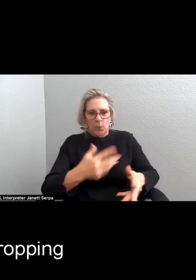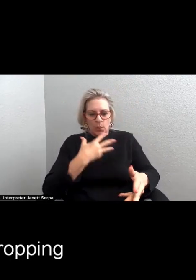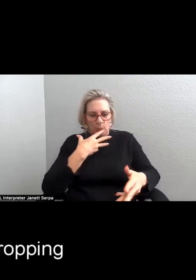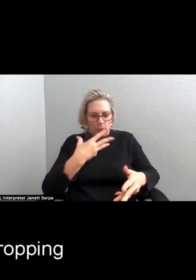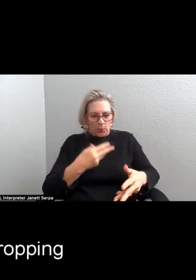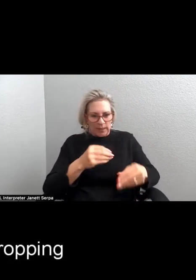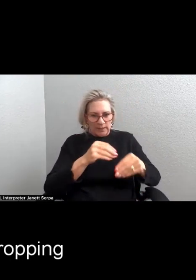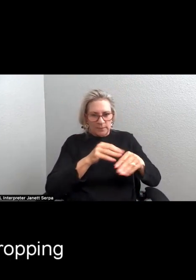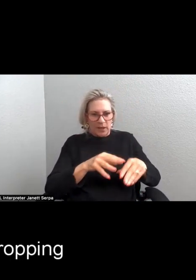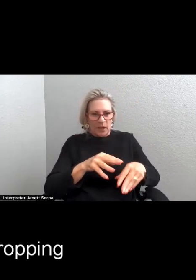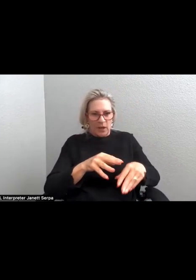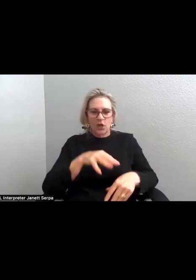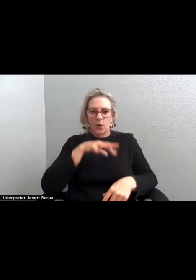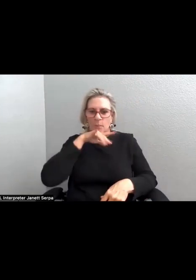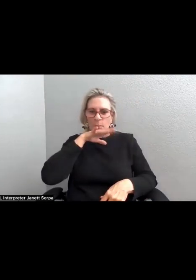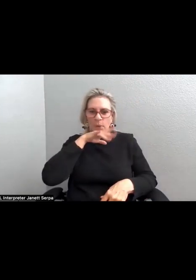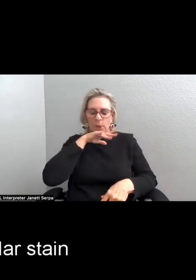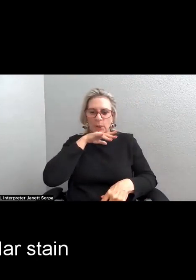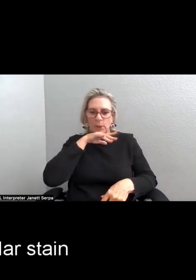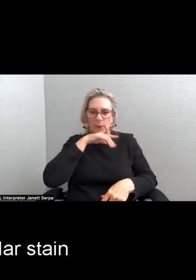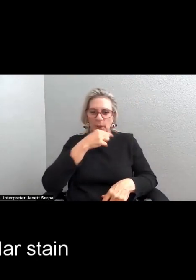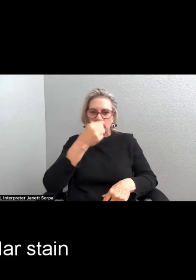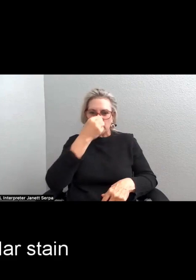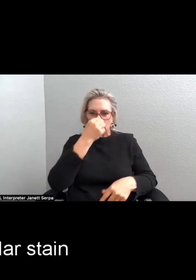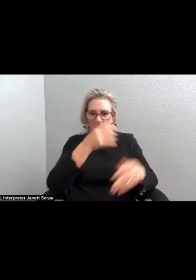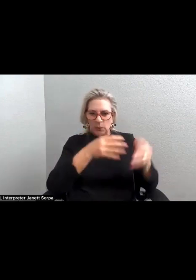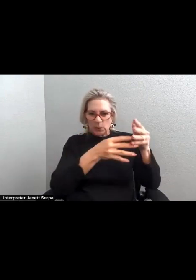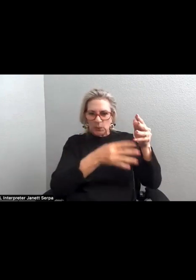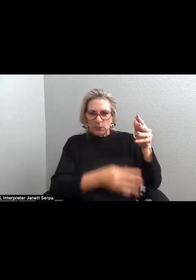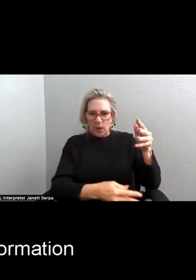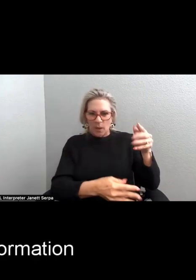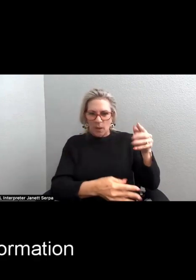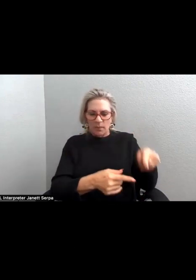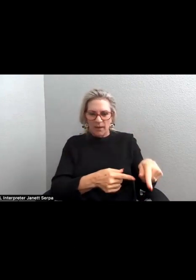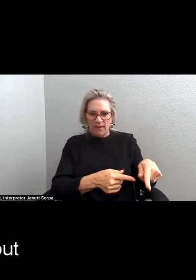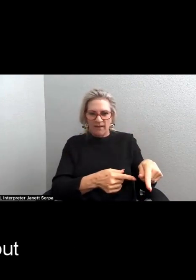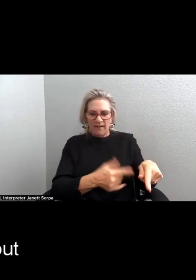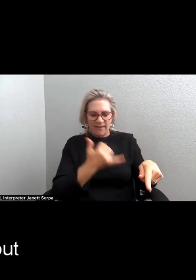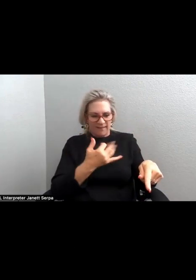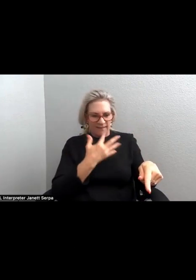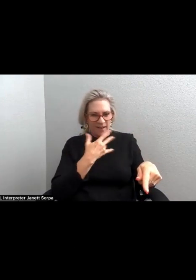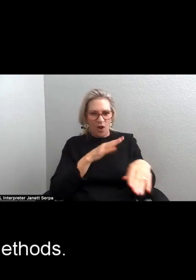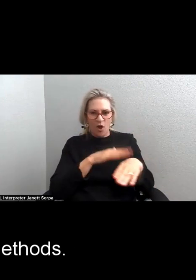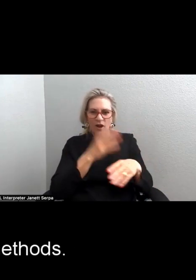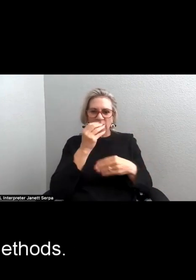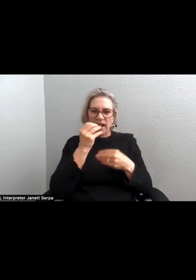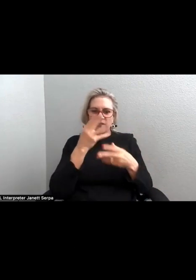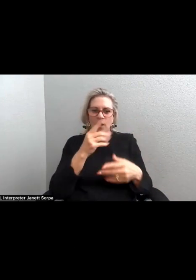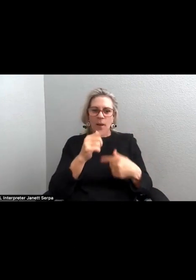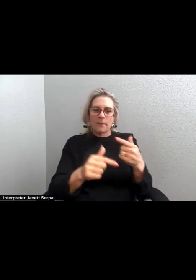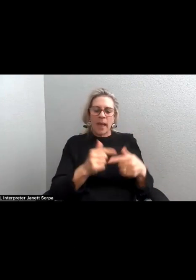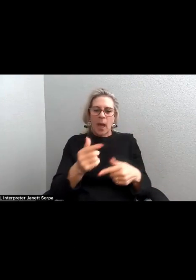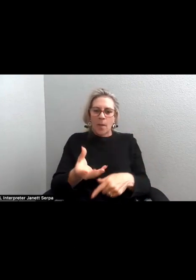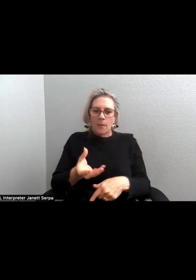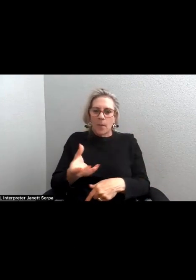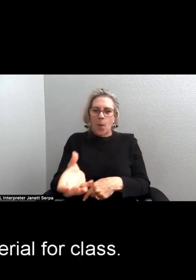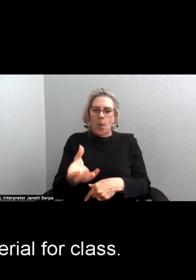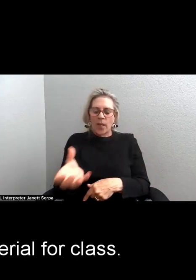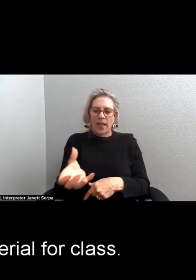of bird dropping, an irregular stain on the information about bowling methods.